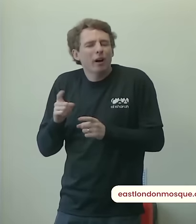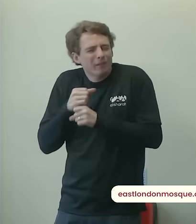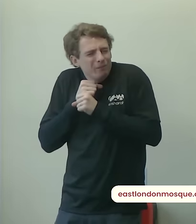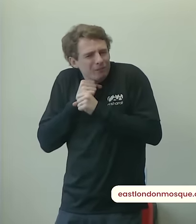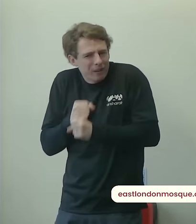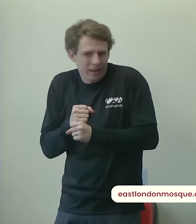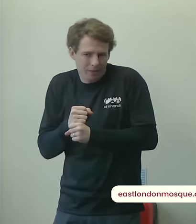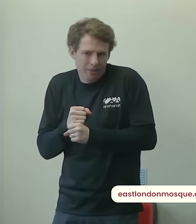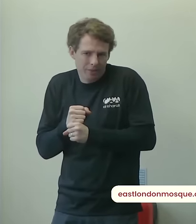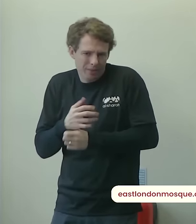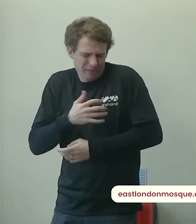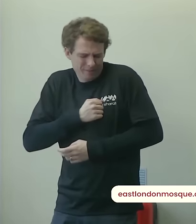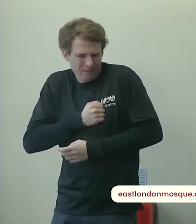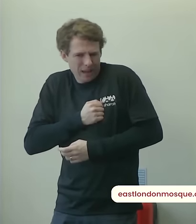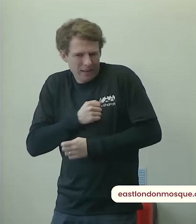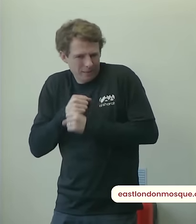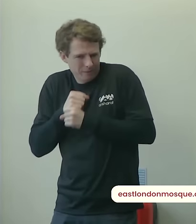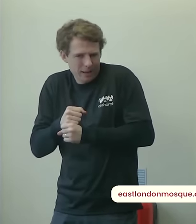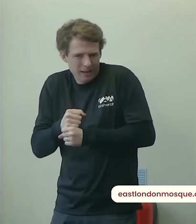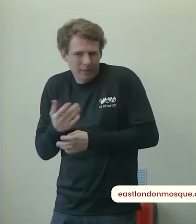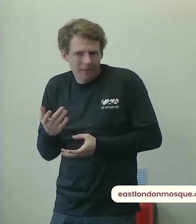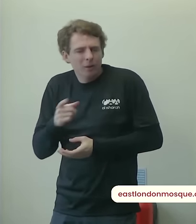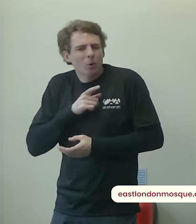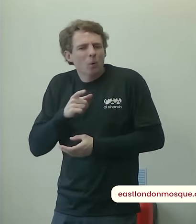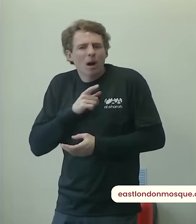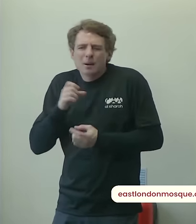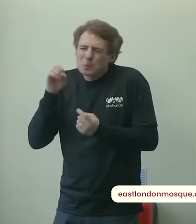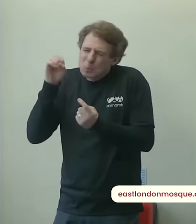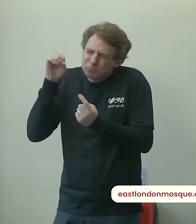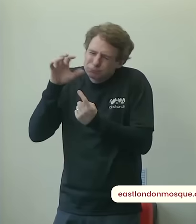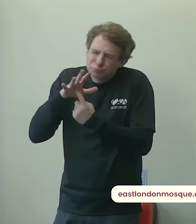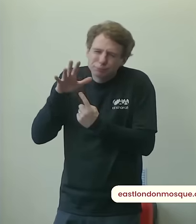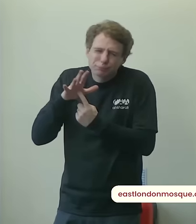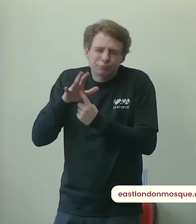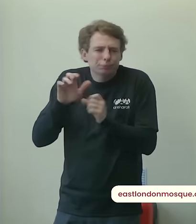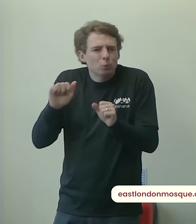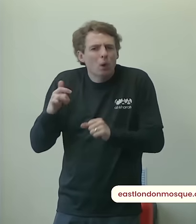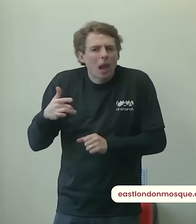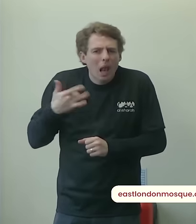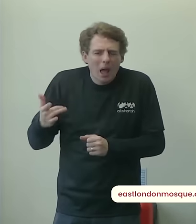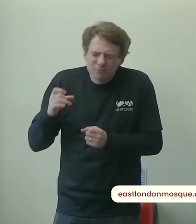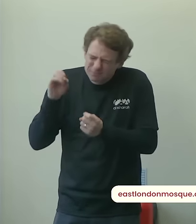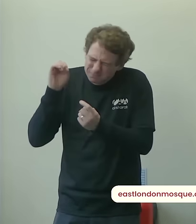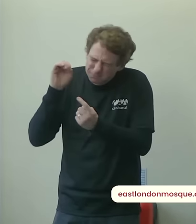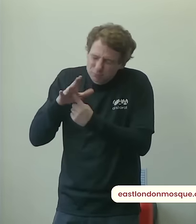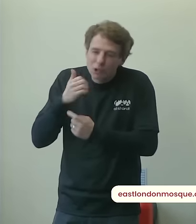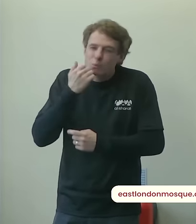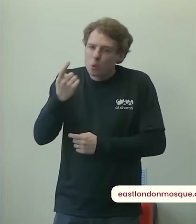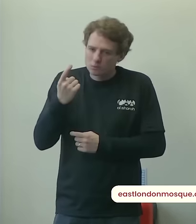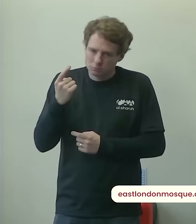of our affairs it is the main affair the main matter of our lives make good for us